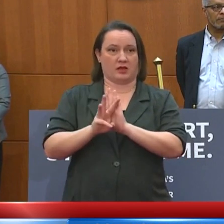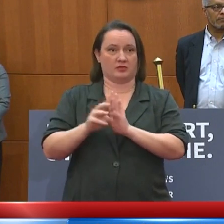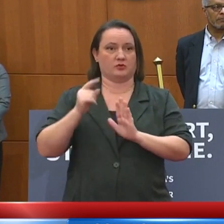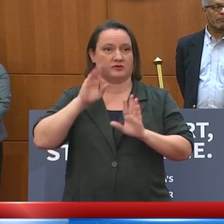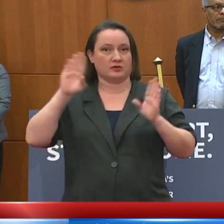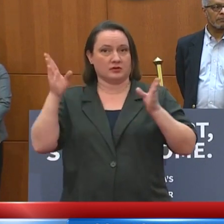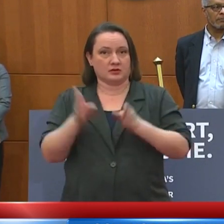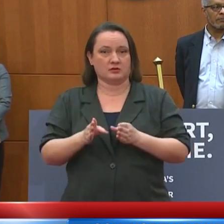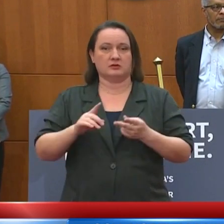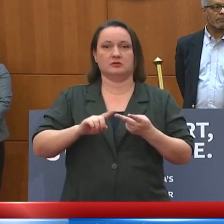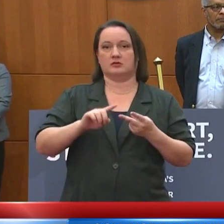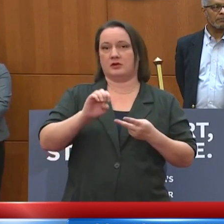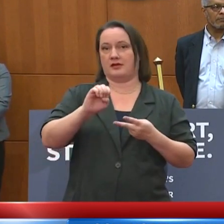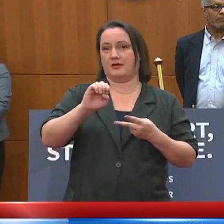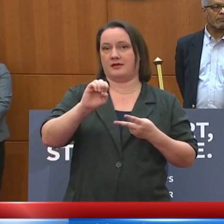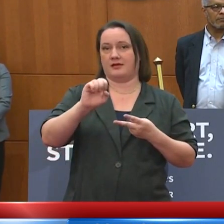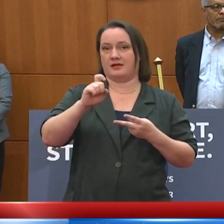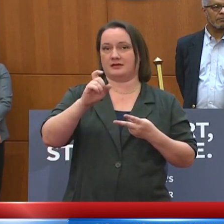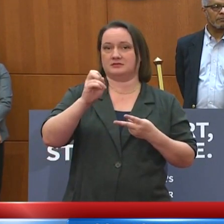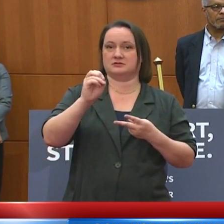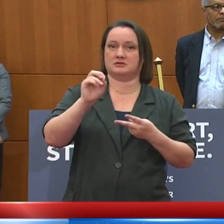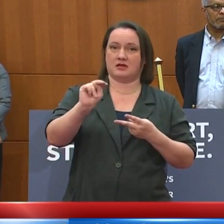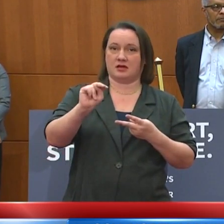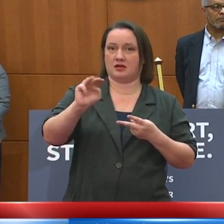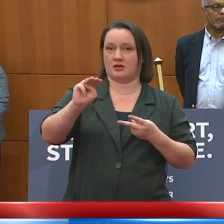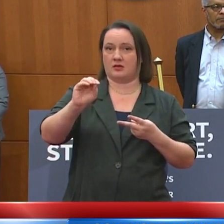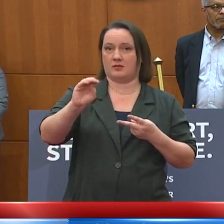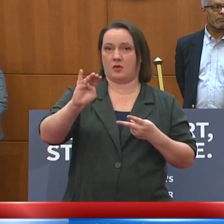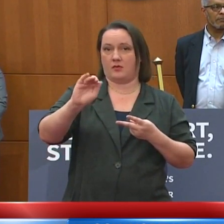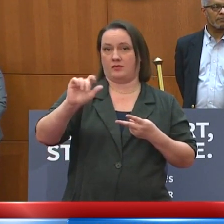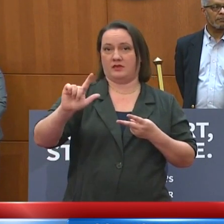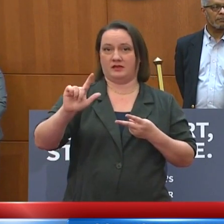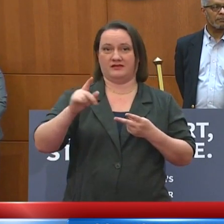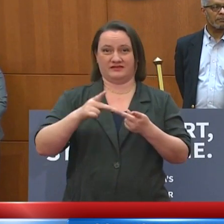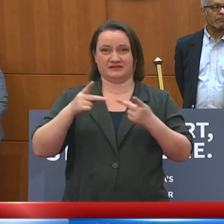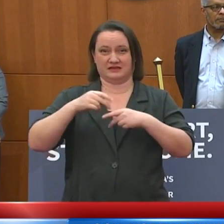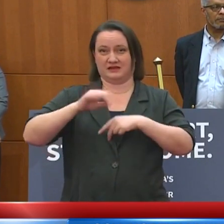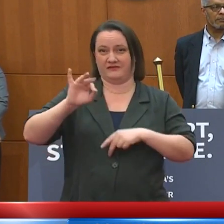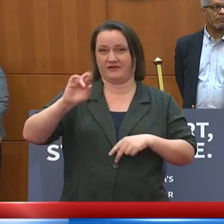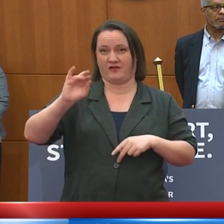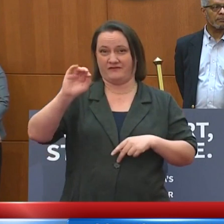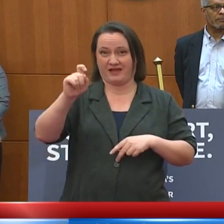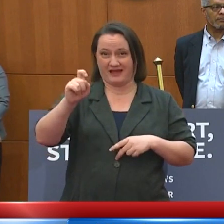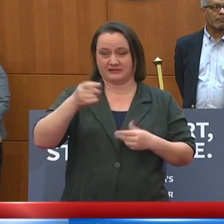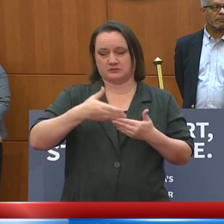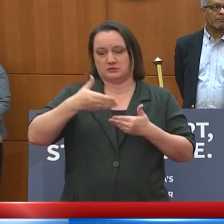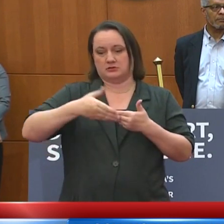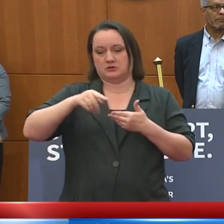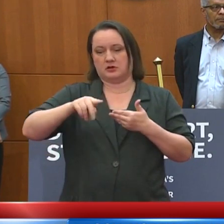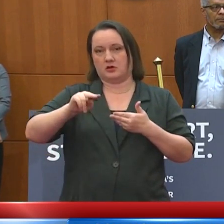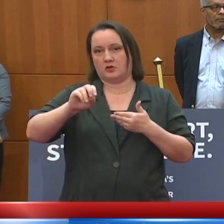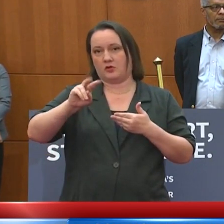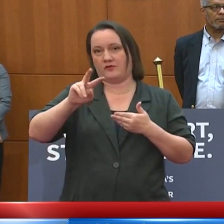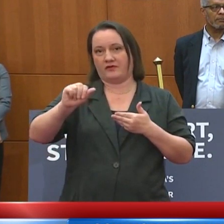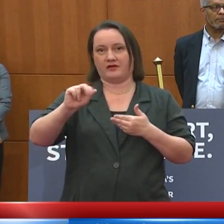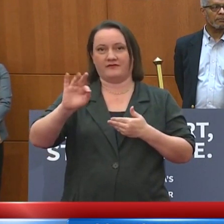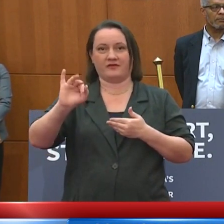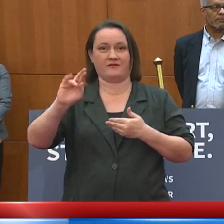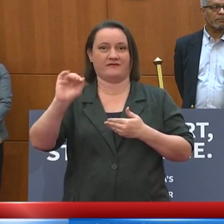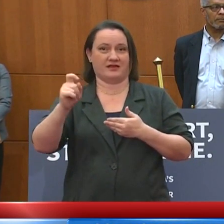facility in Fairfax, which is literally next door to a Nova Fairfax hospital.